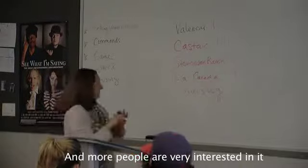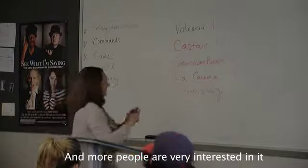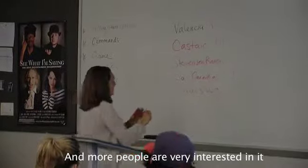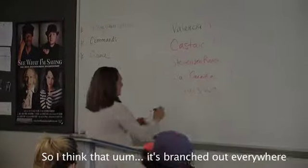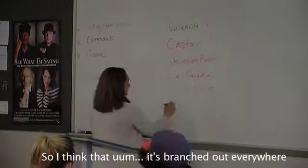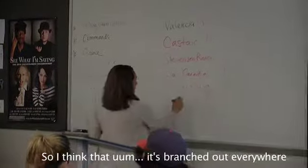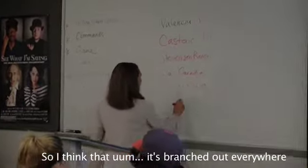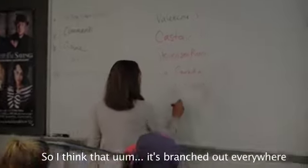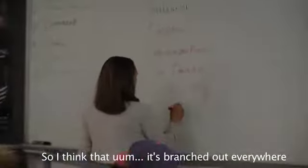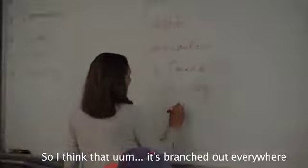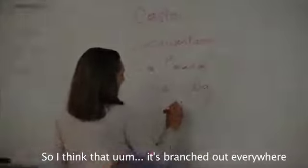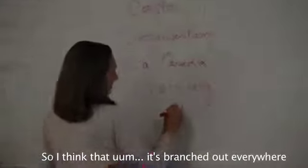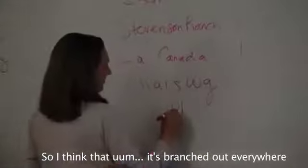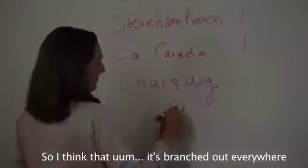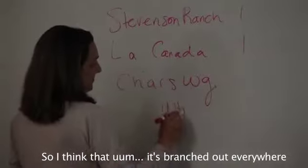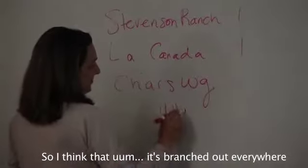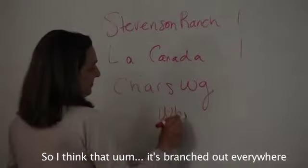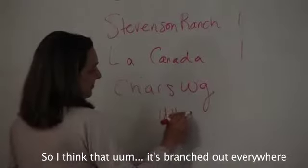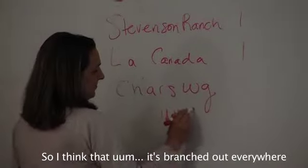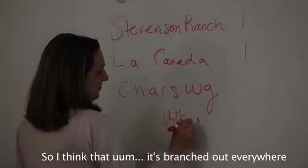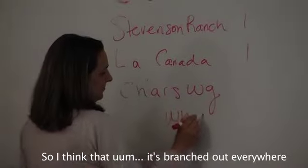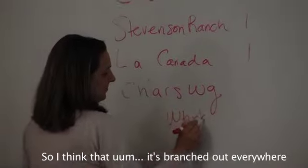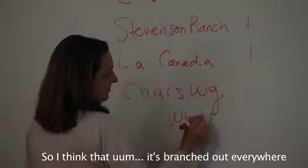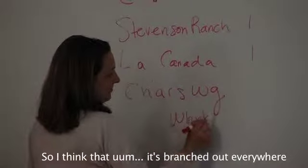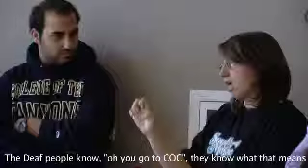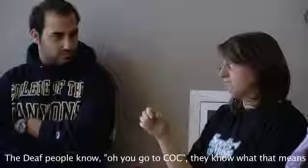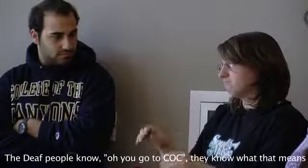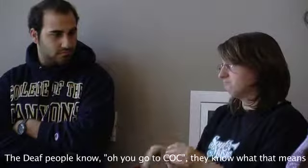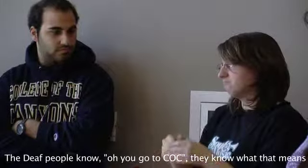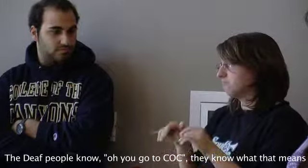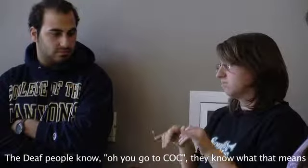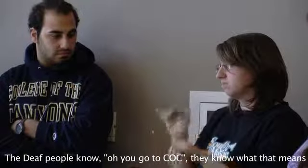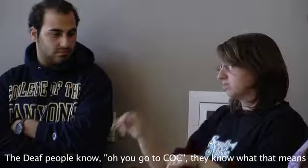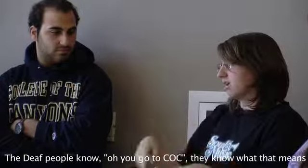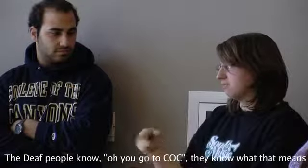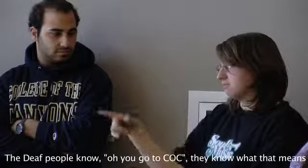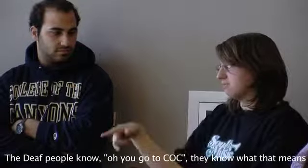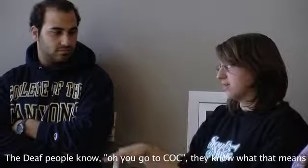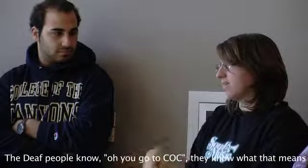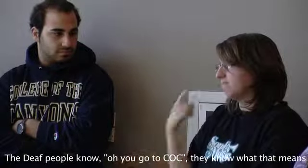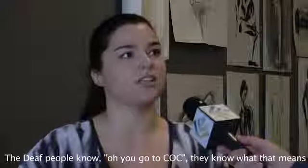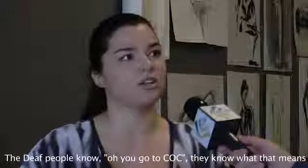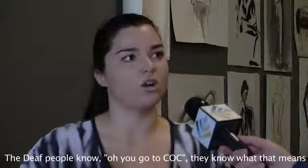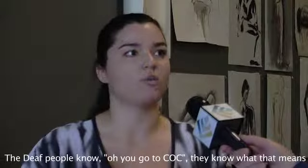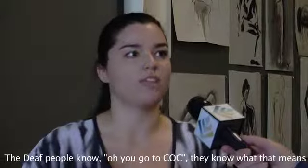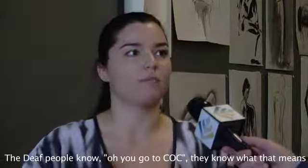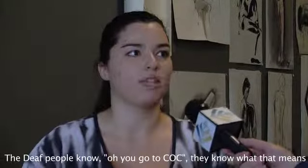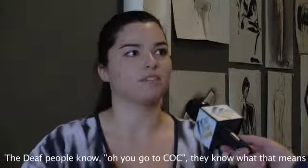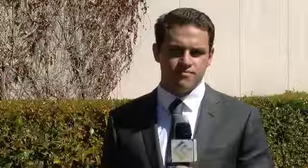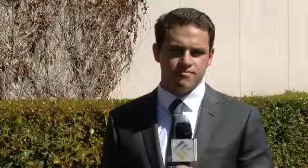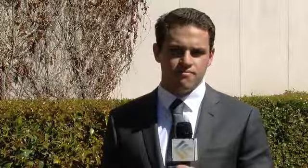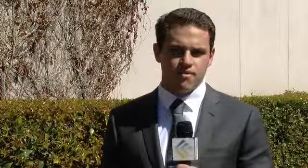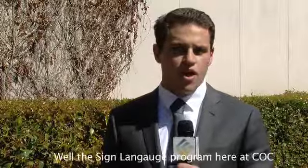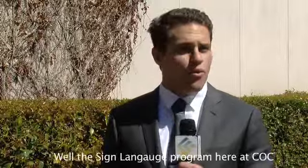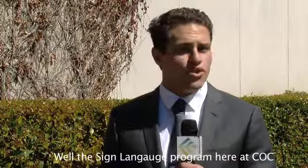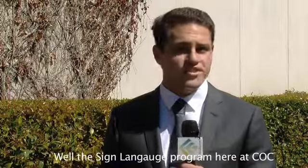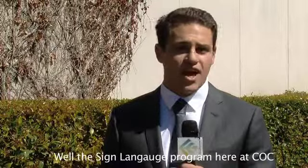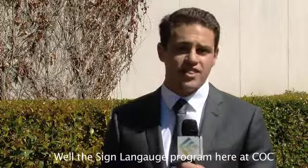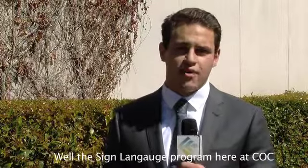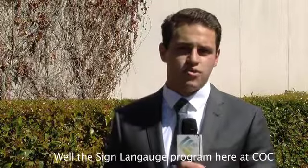So I think that it's just branched out everywhere. The deaf people know, oh, you go to COC, they know what that means. Well, the sign language